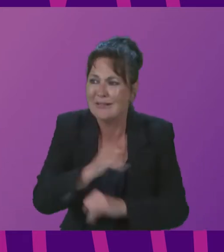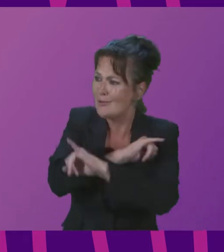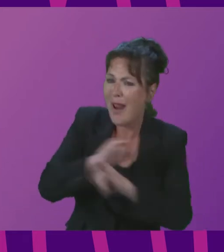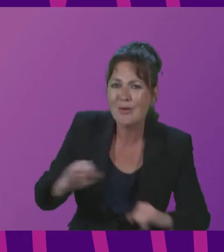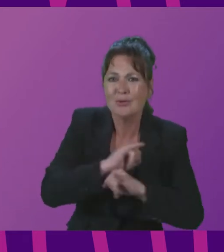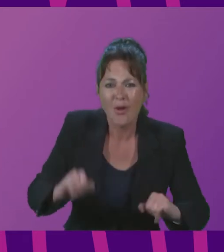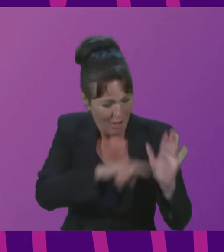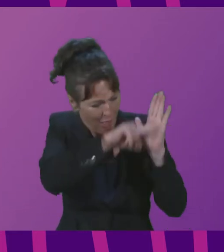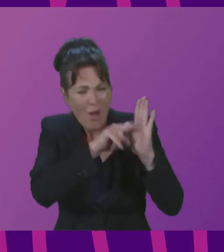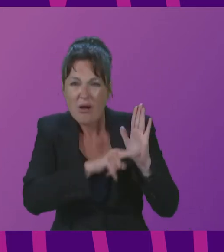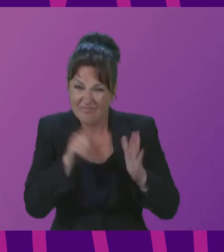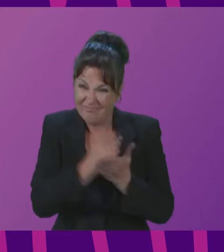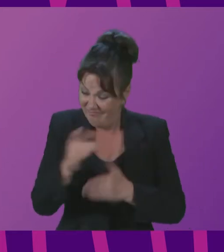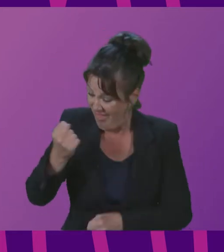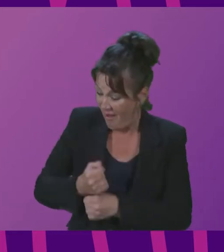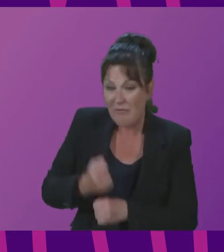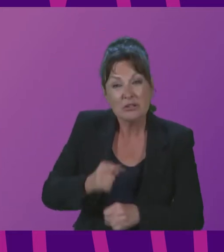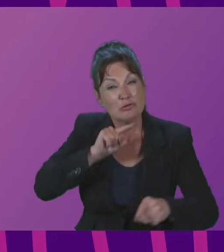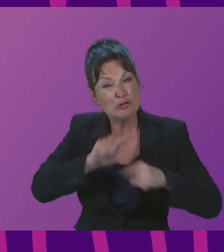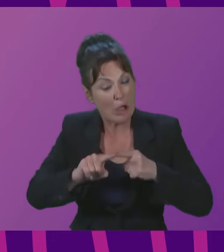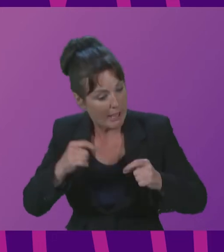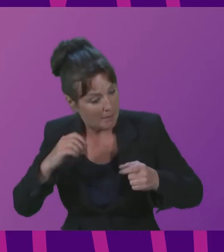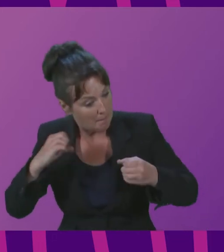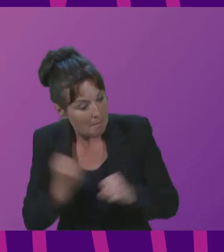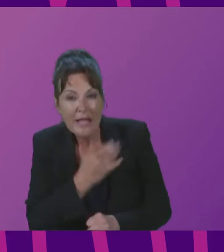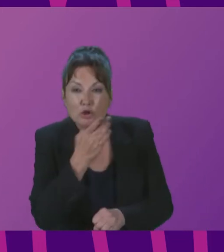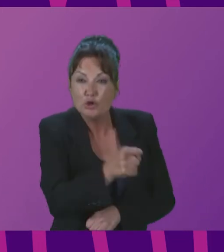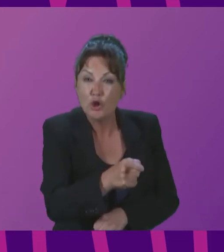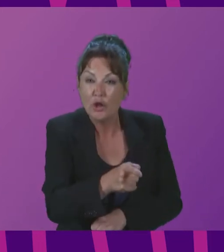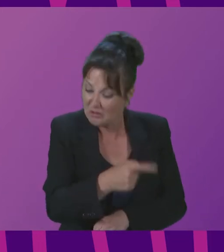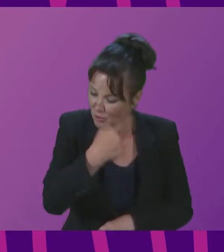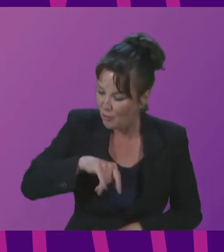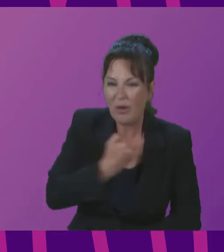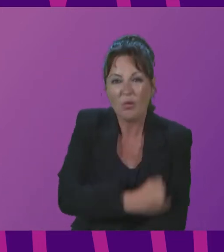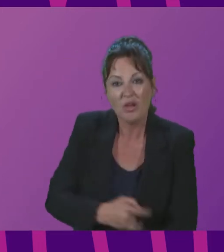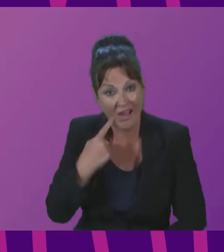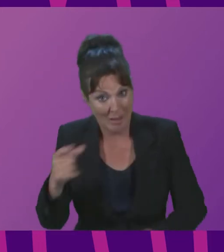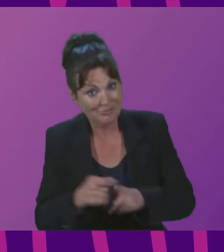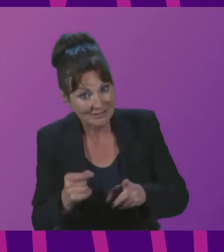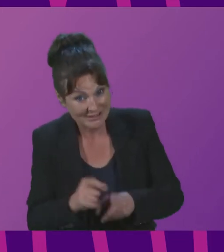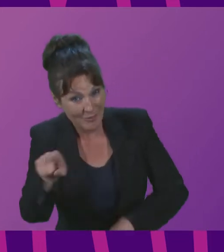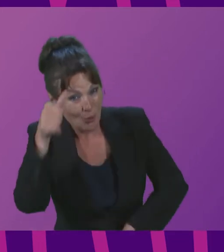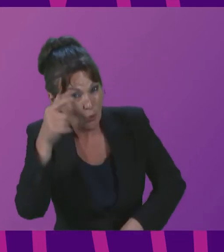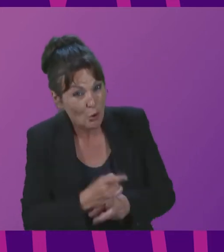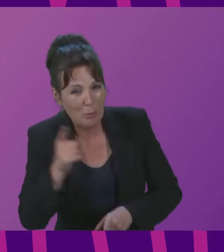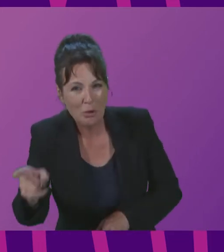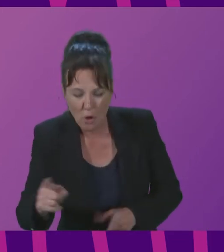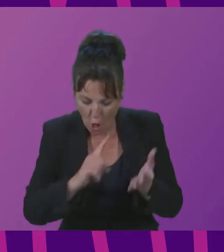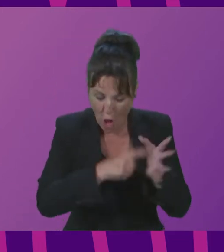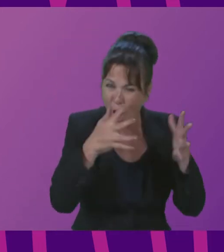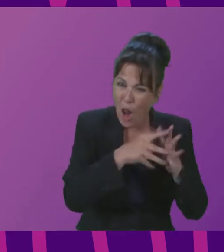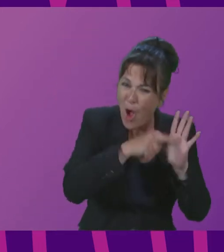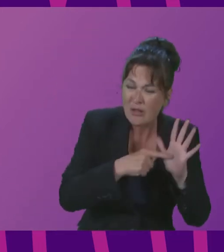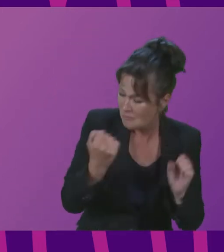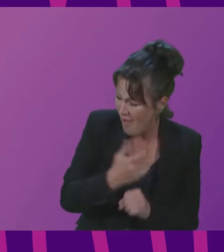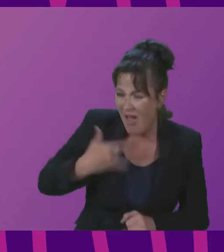it's an active effort to make you feel feeble shout out to Priti Patel you know laws and legislations make a living hell you know